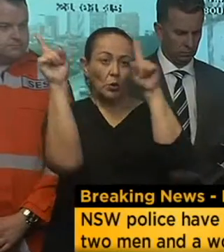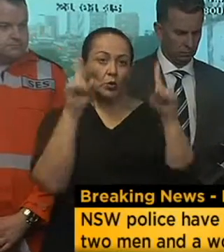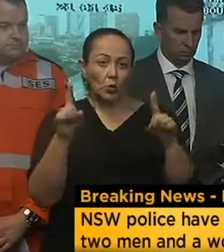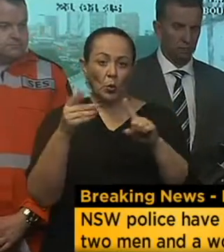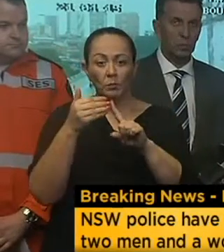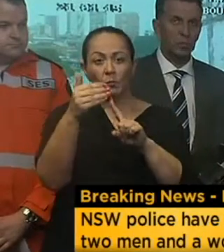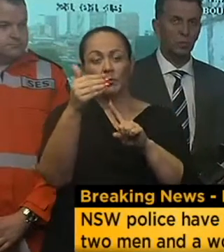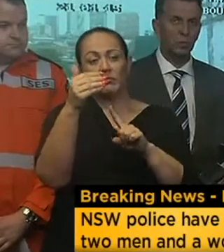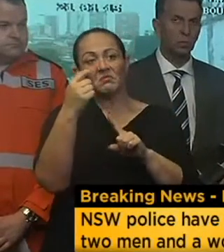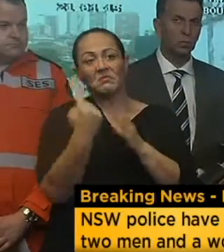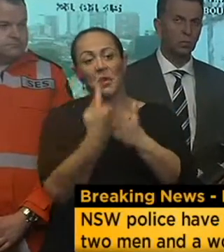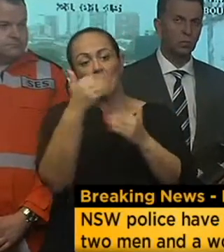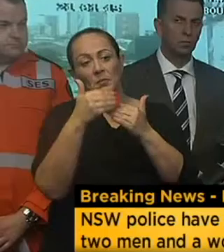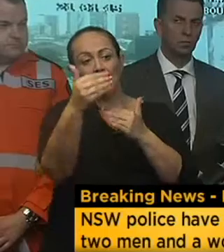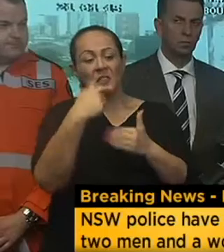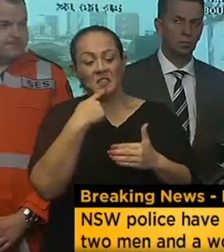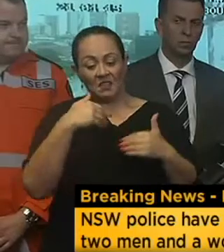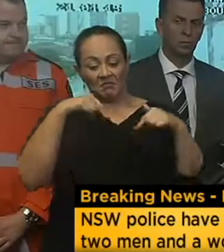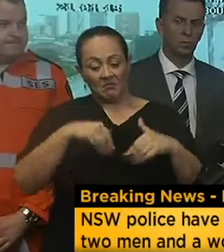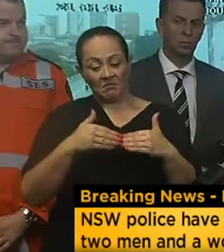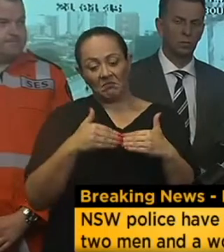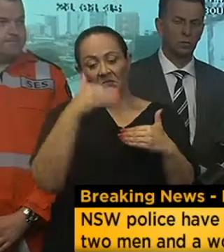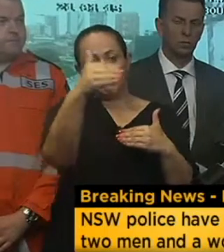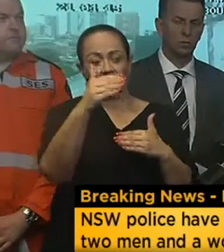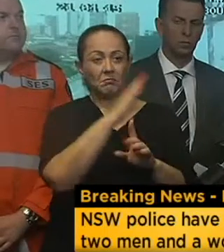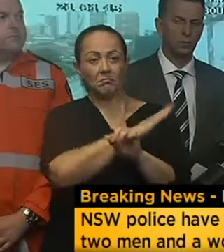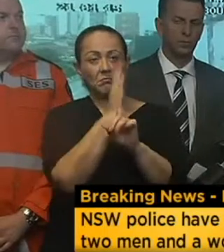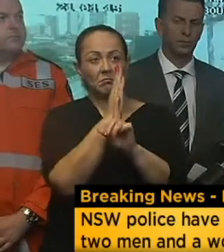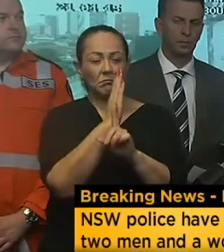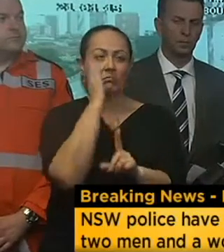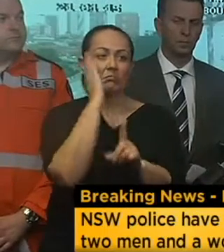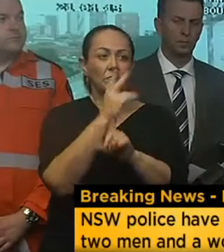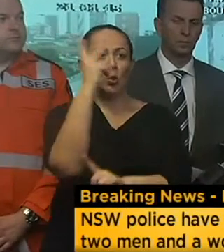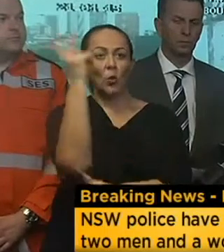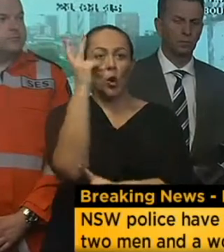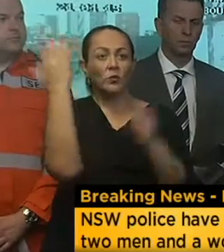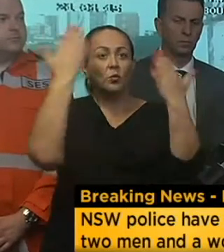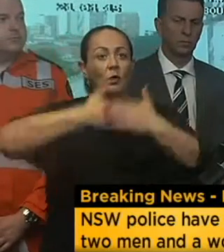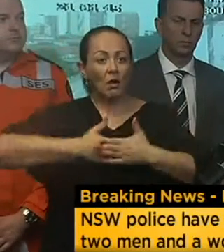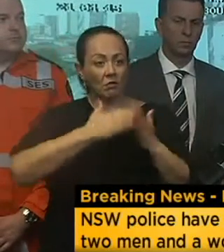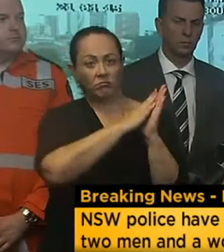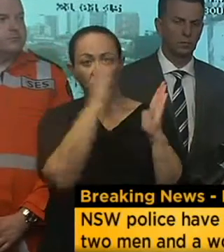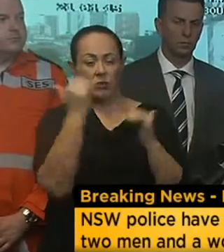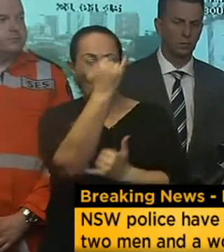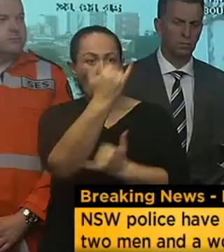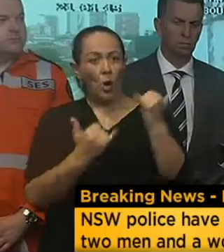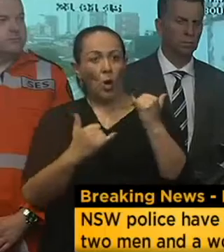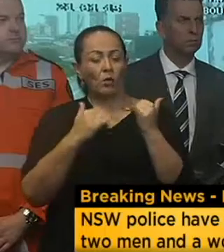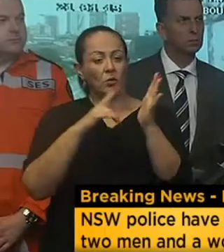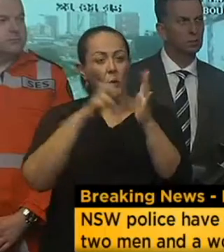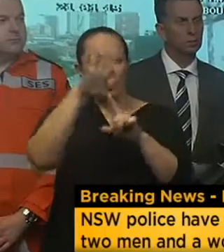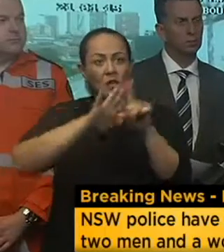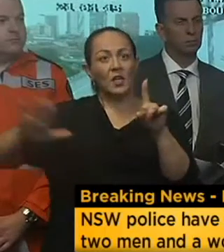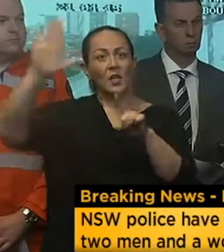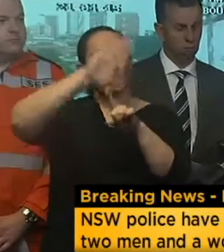forecast now suggests between now and midnight could become more severe, particularly in the Hunter and down to the central coast.